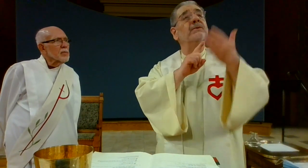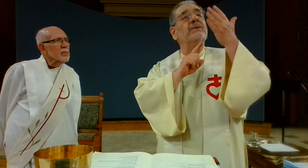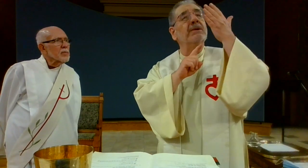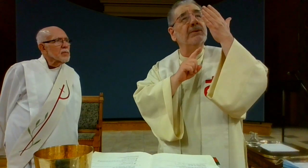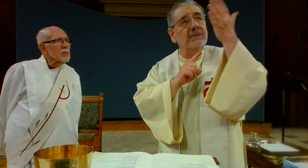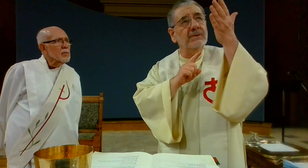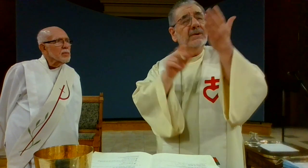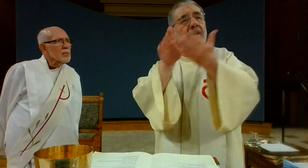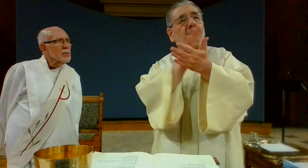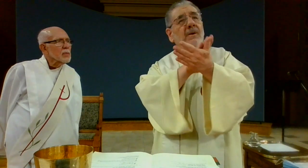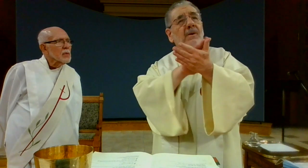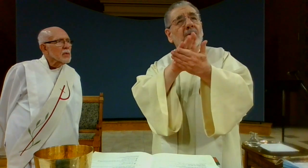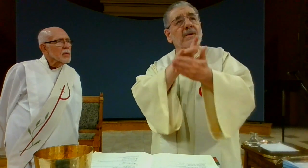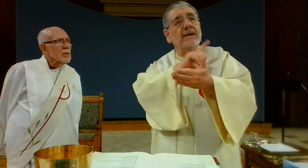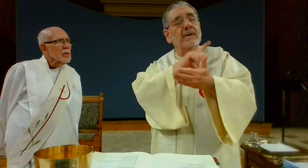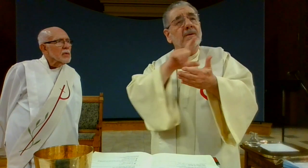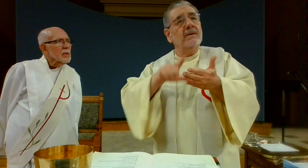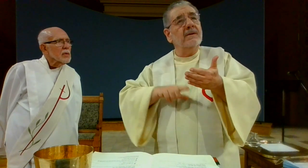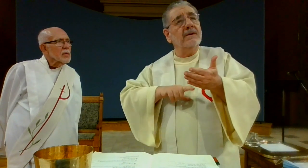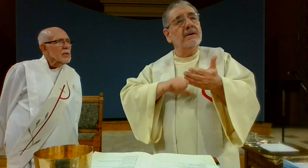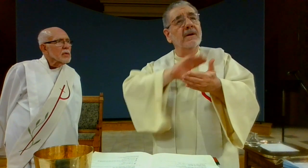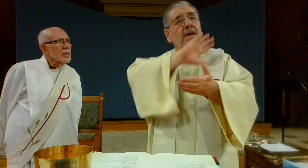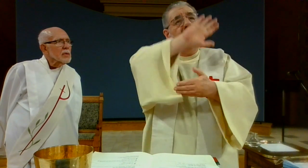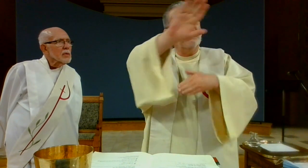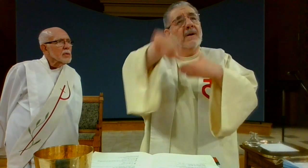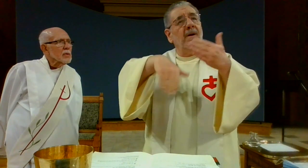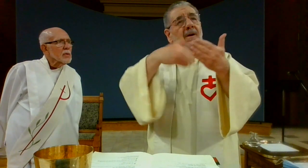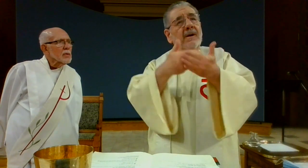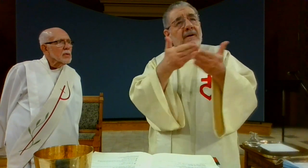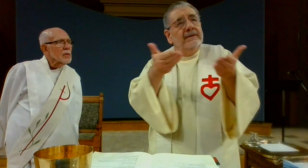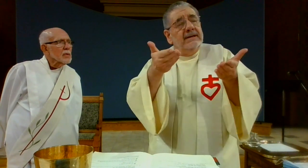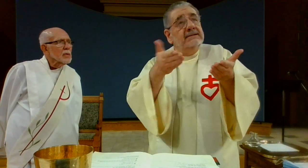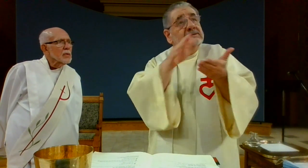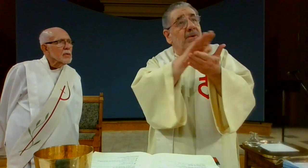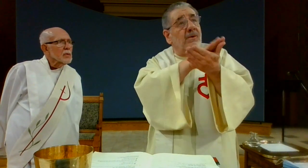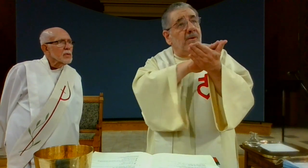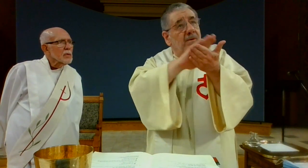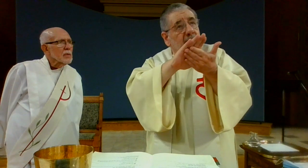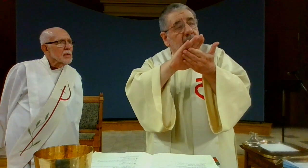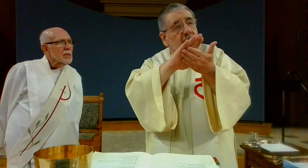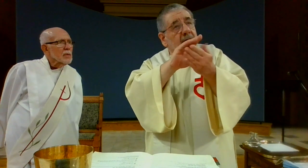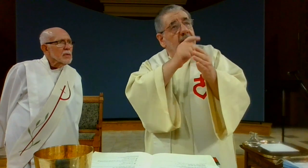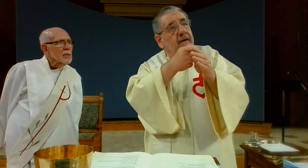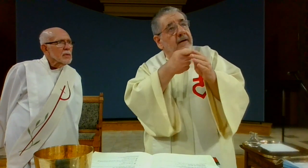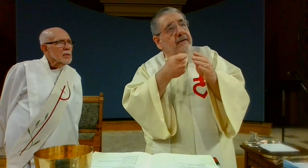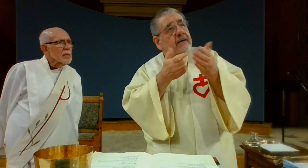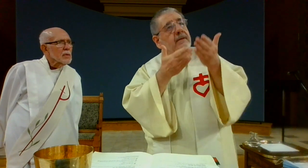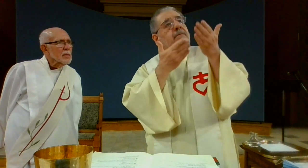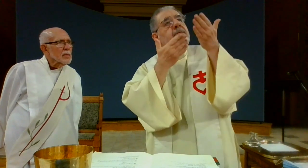you are indeed holy o lord the fount of all holiness make holy